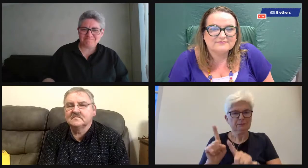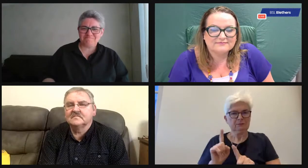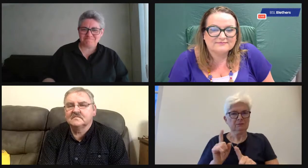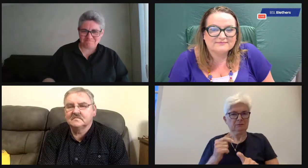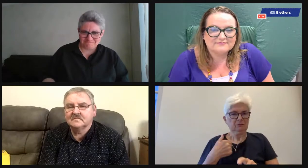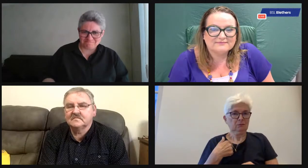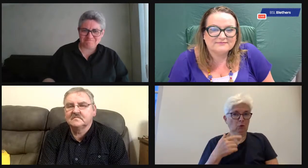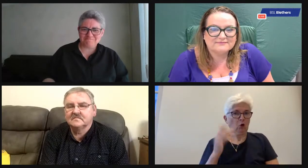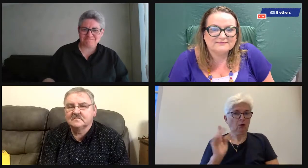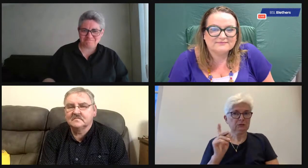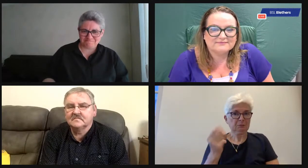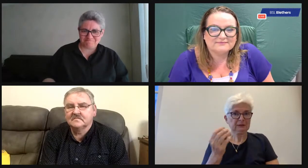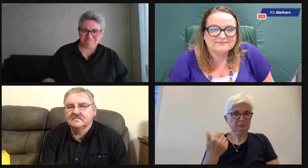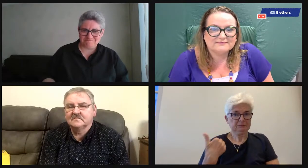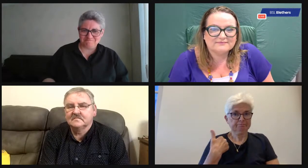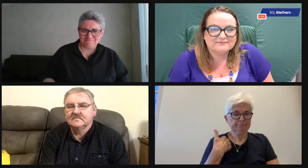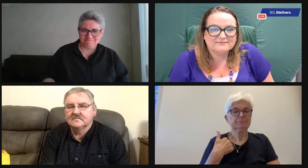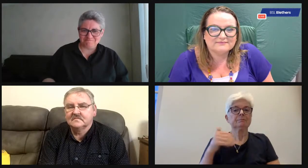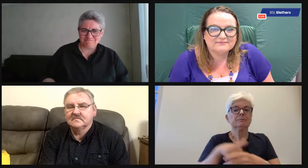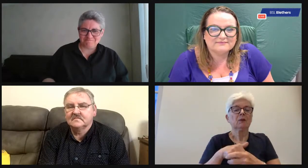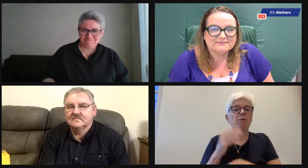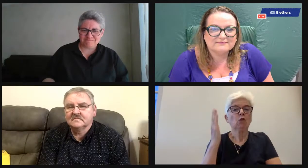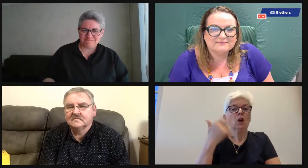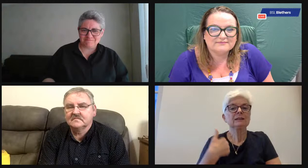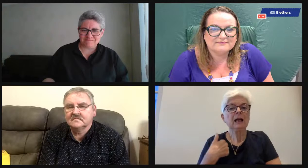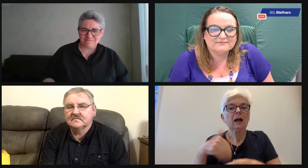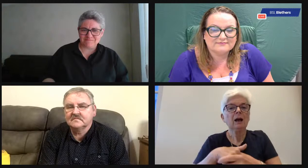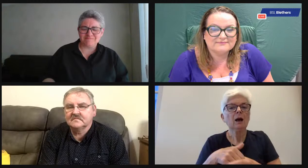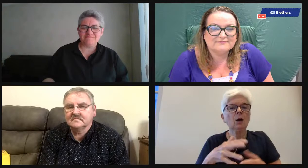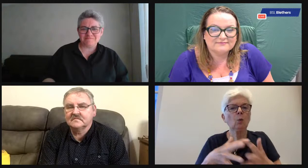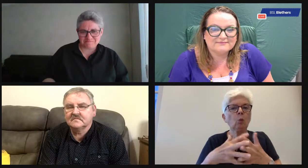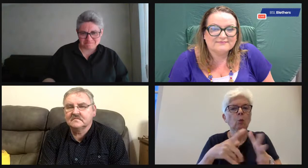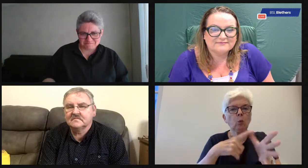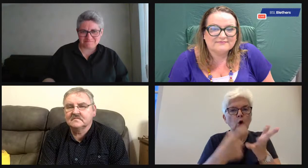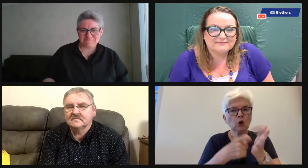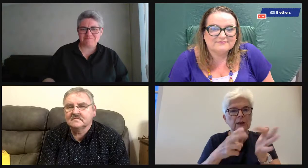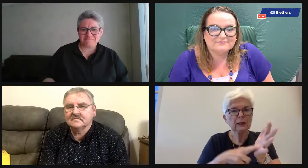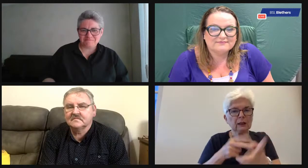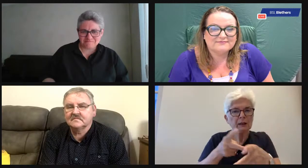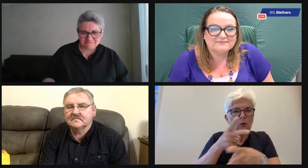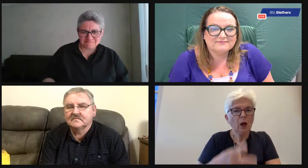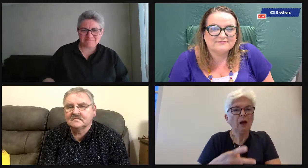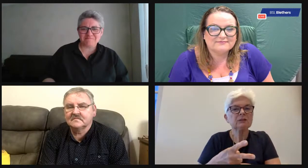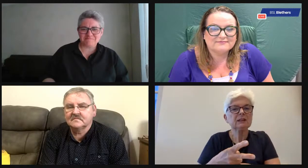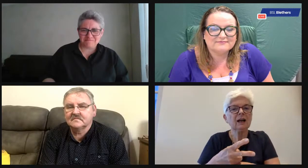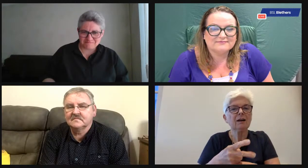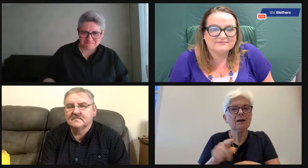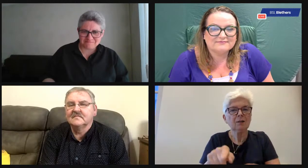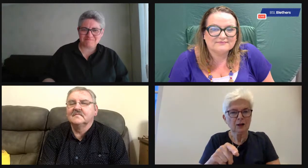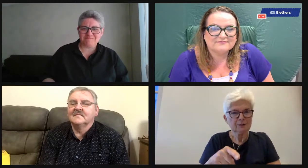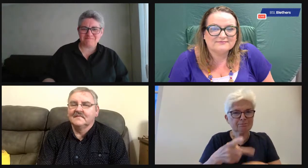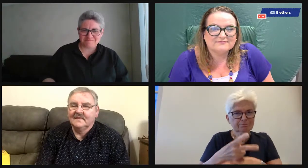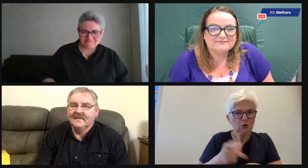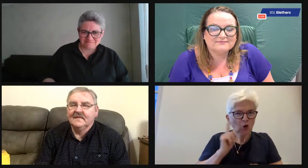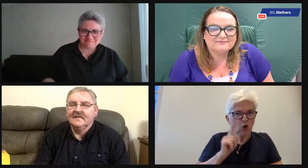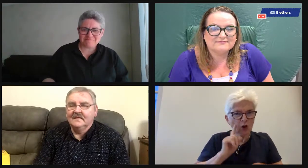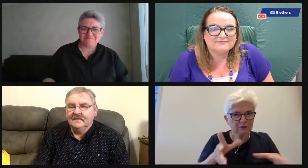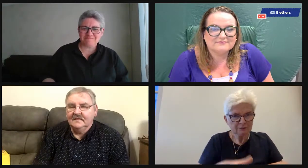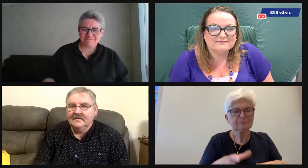rock climbing, walking, canoeing, kayaking, that sort of thing. And I used to get involved volunteering with that as a sort of warden, know,